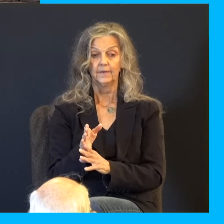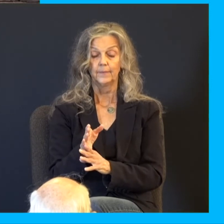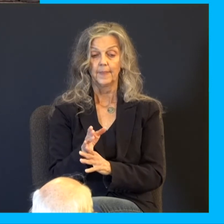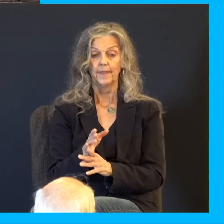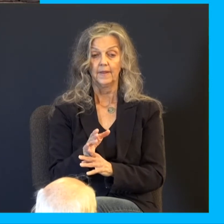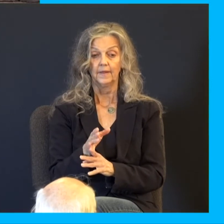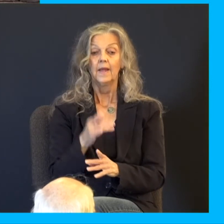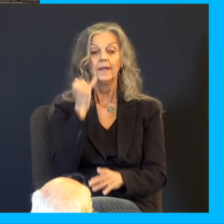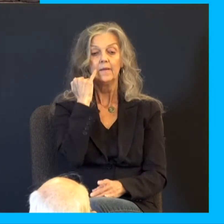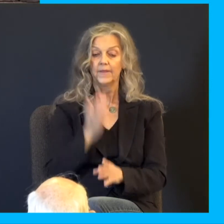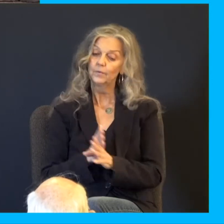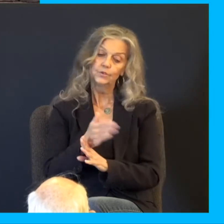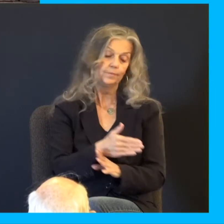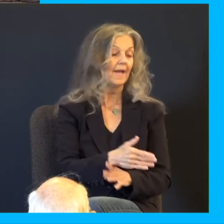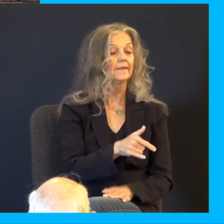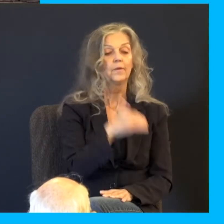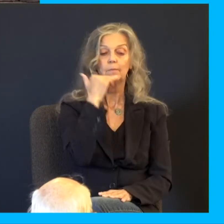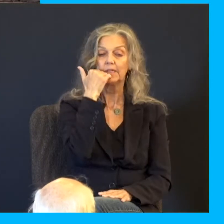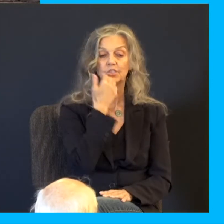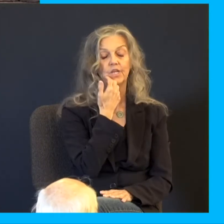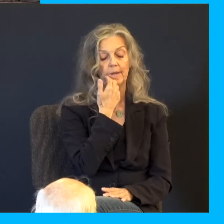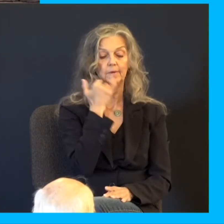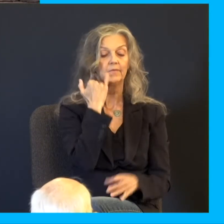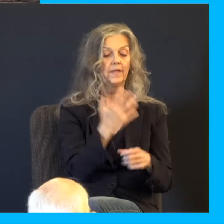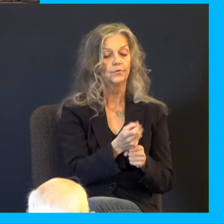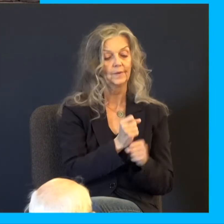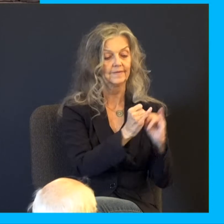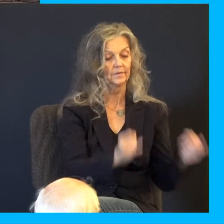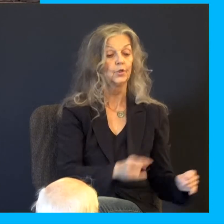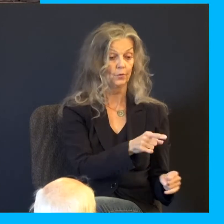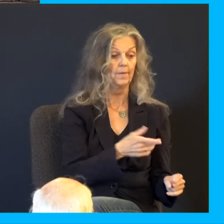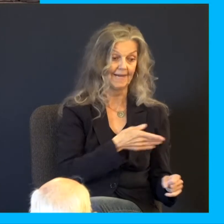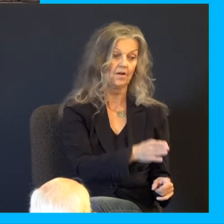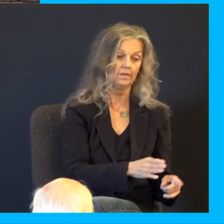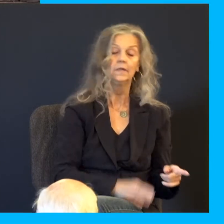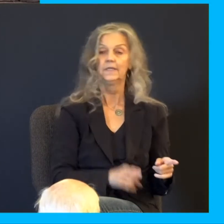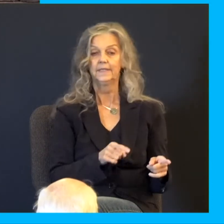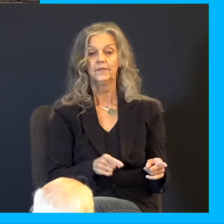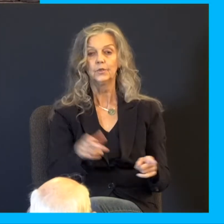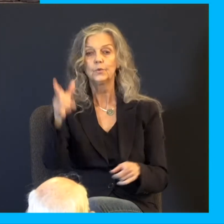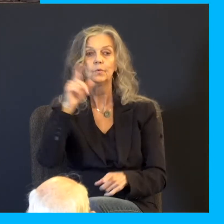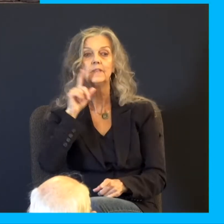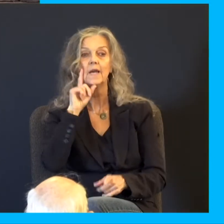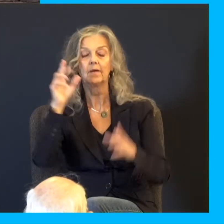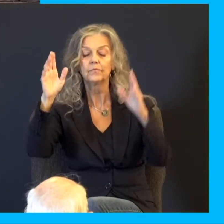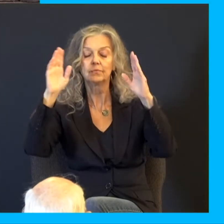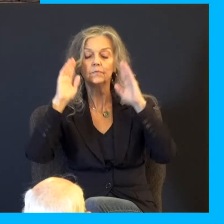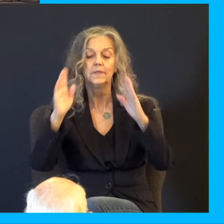in graven images, that say to the molten images, you are our gods. Hear, ye deaf, and look, ye blind, that